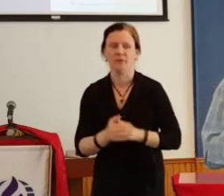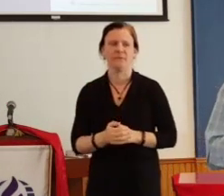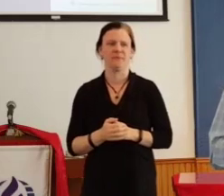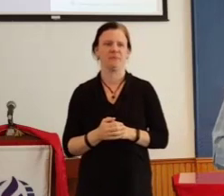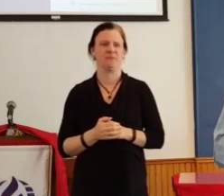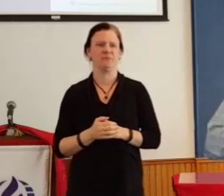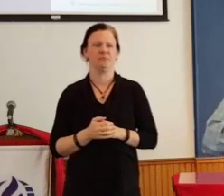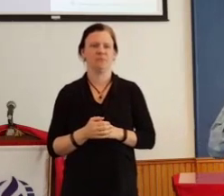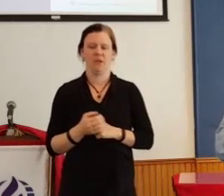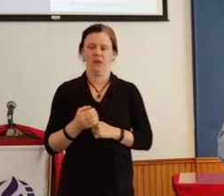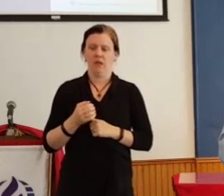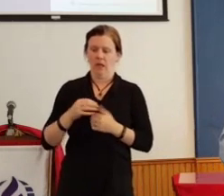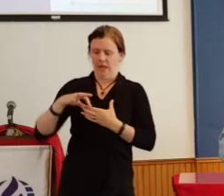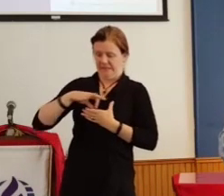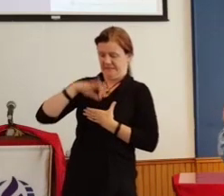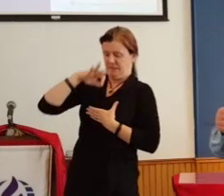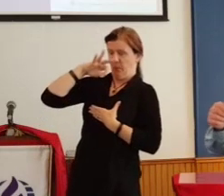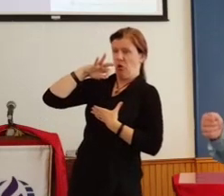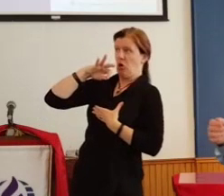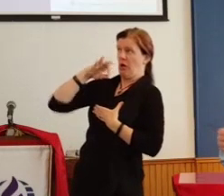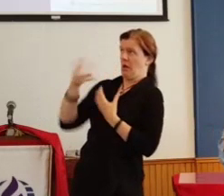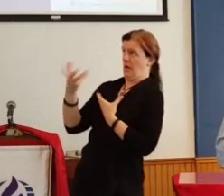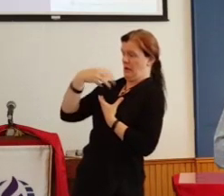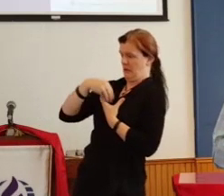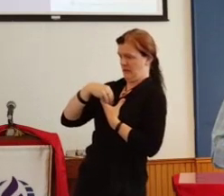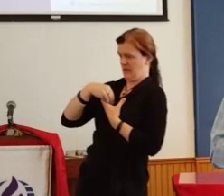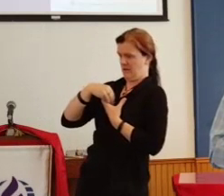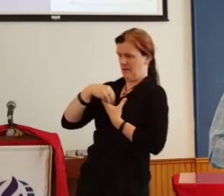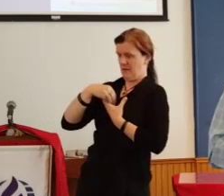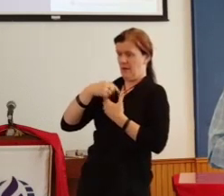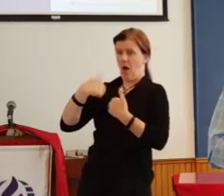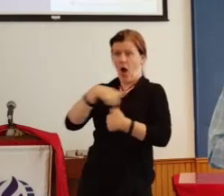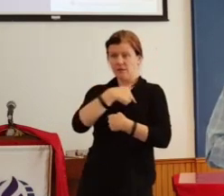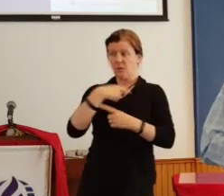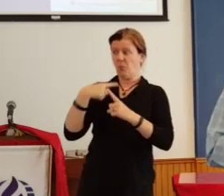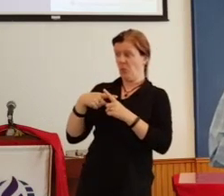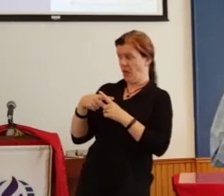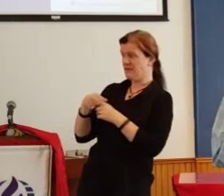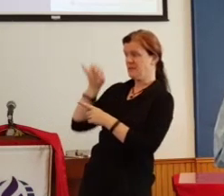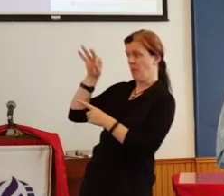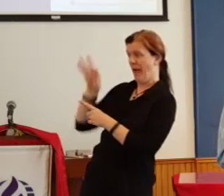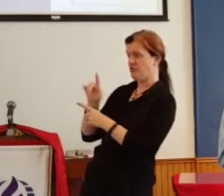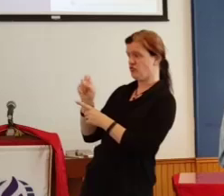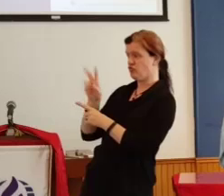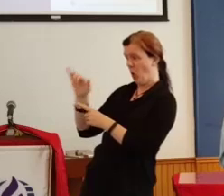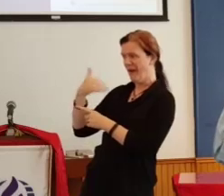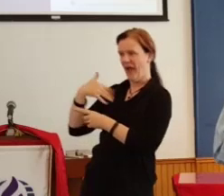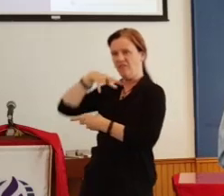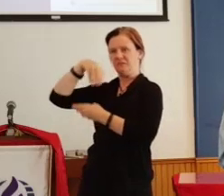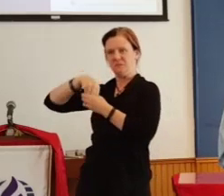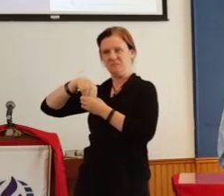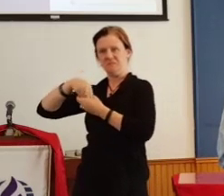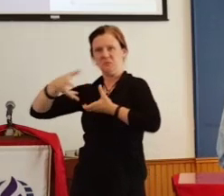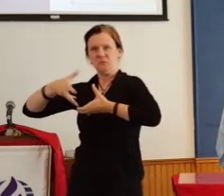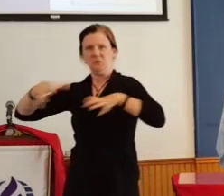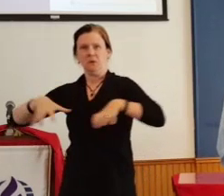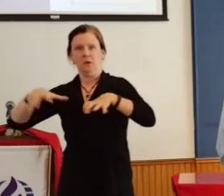Spirit that leads us will also be leading him to help take us to new places that we might not even have imagined